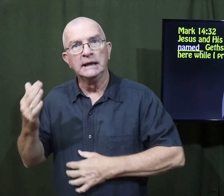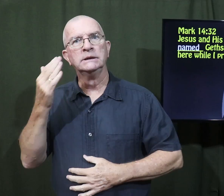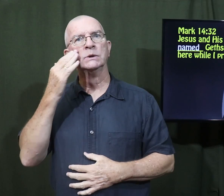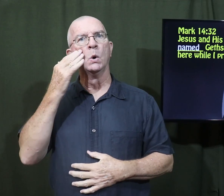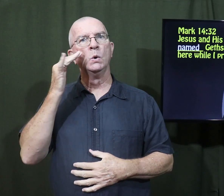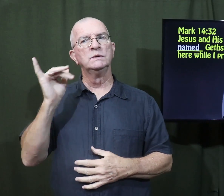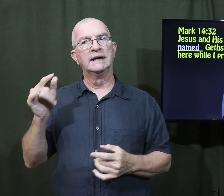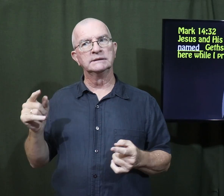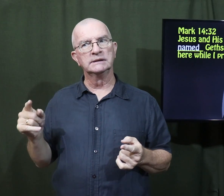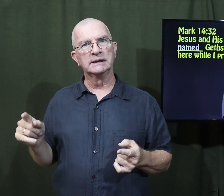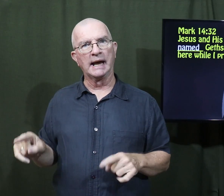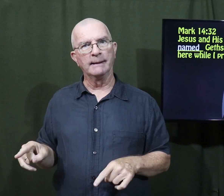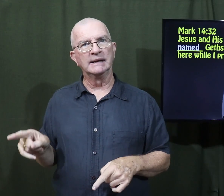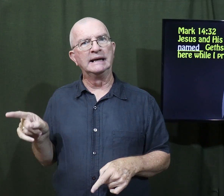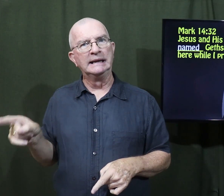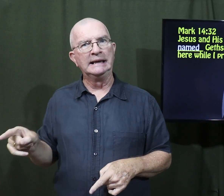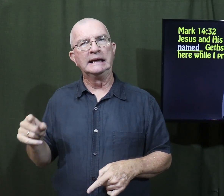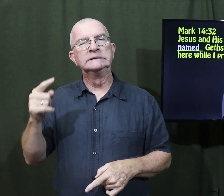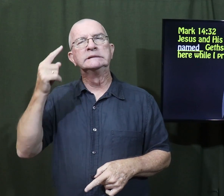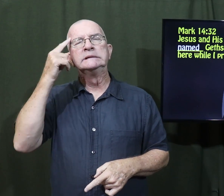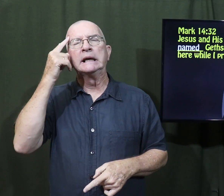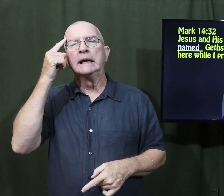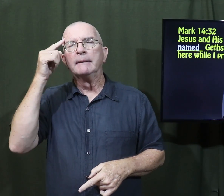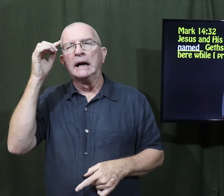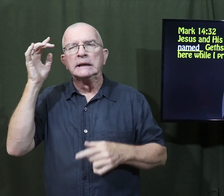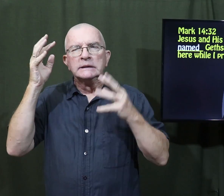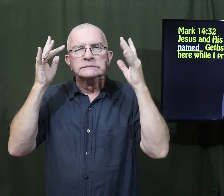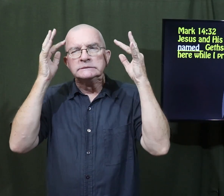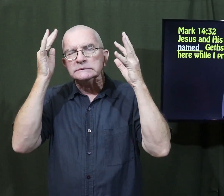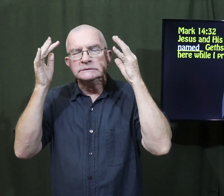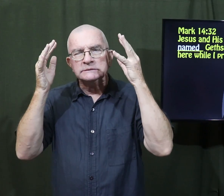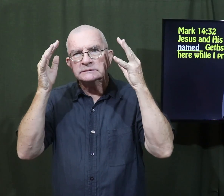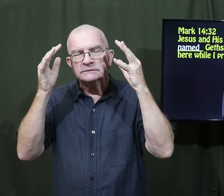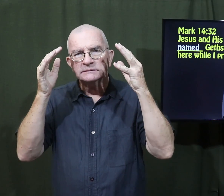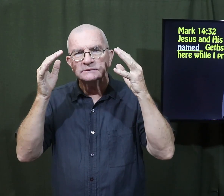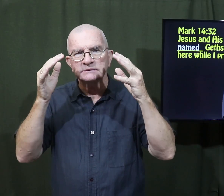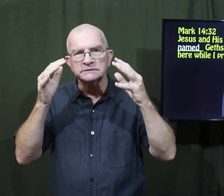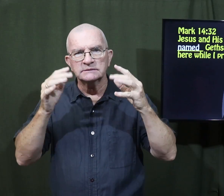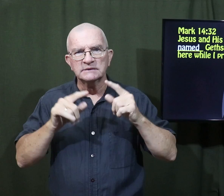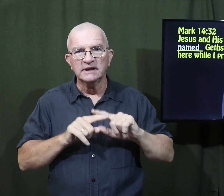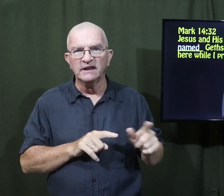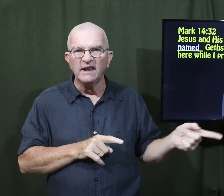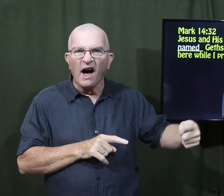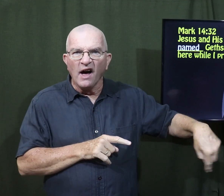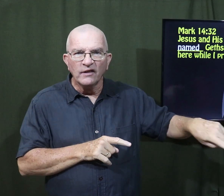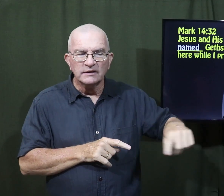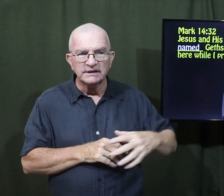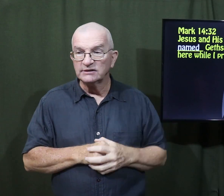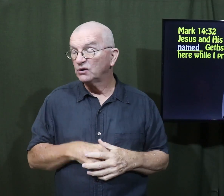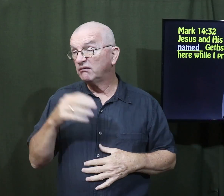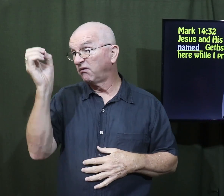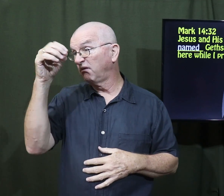He knows that's going to happen and he's thinking about that. And the others were sort of clueless.